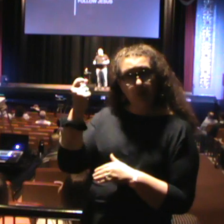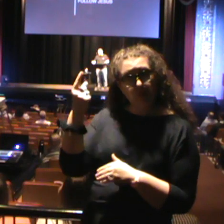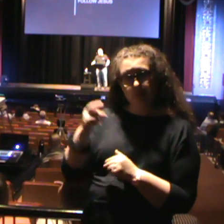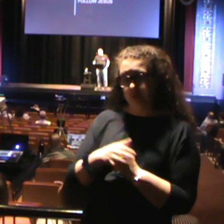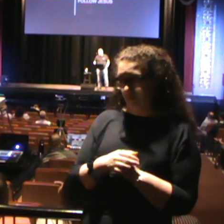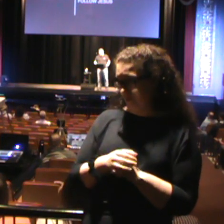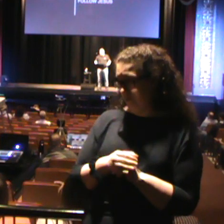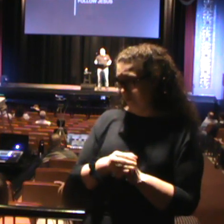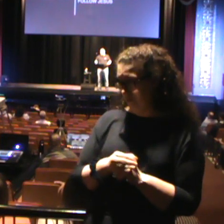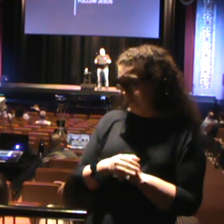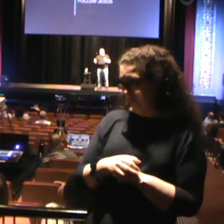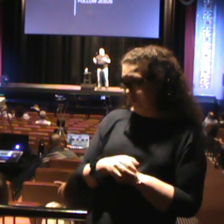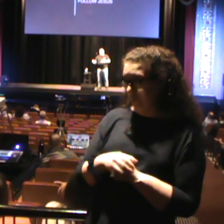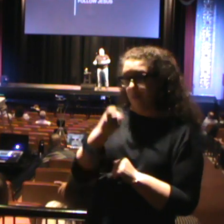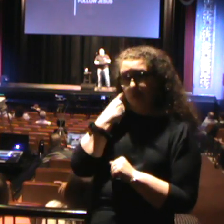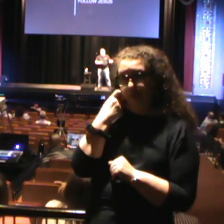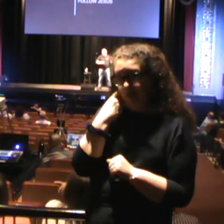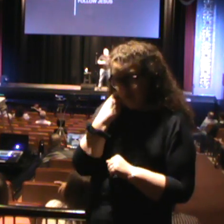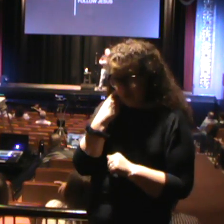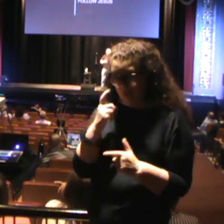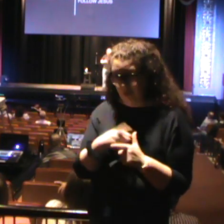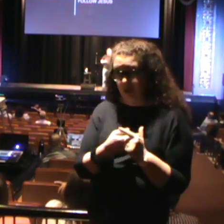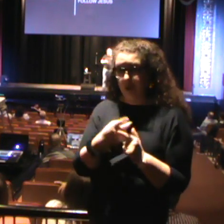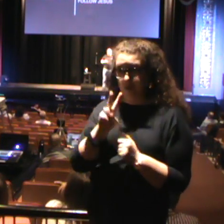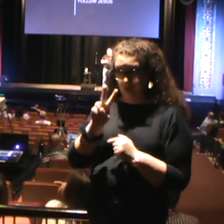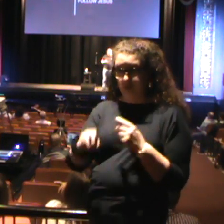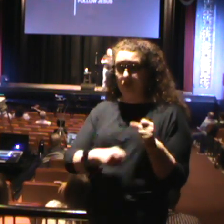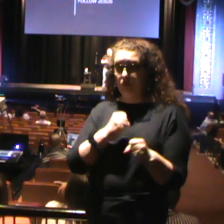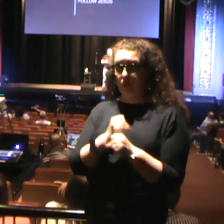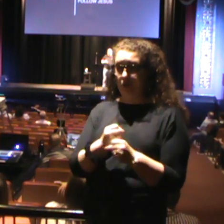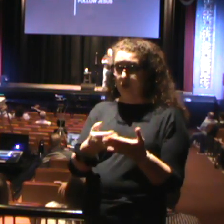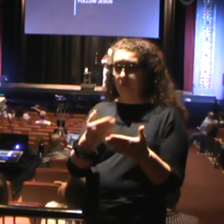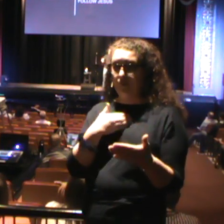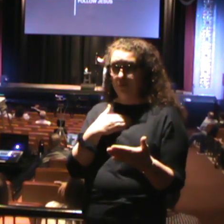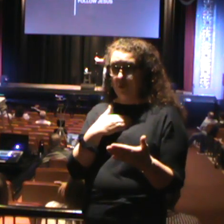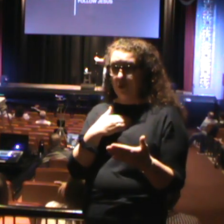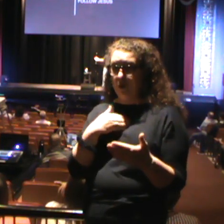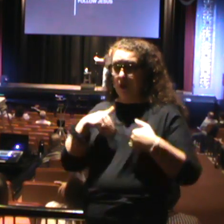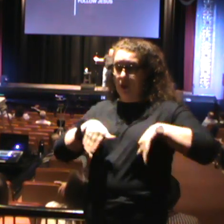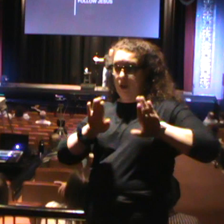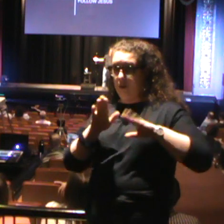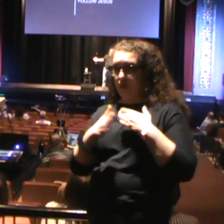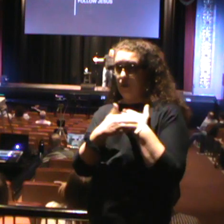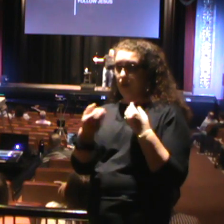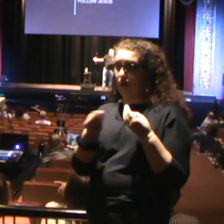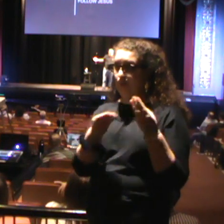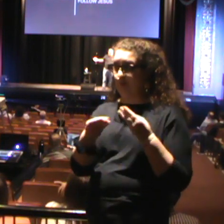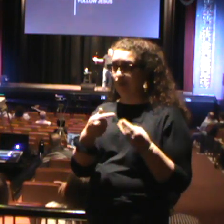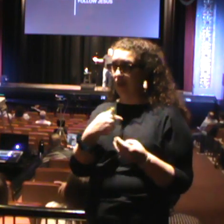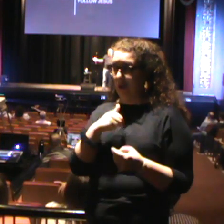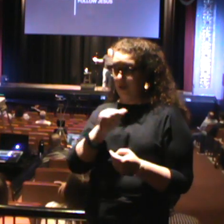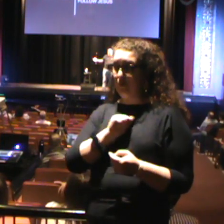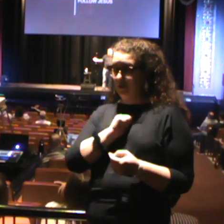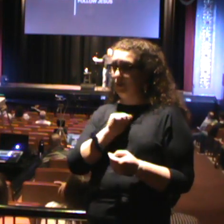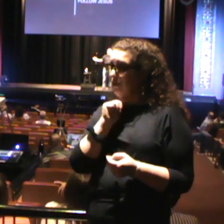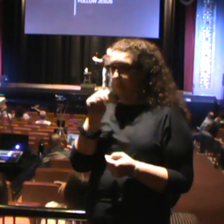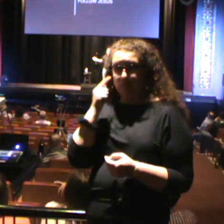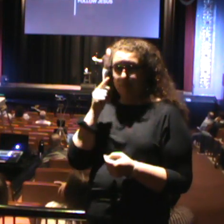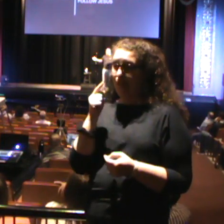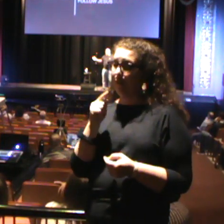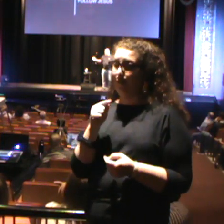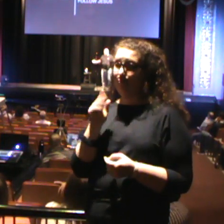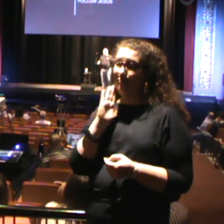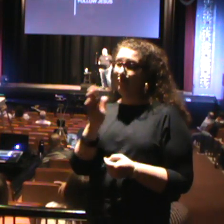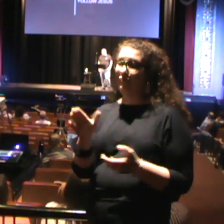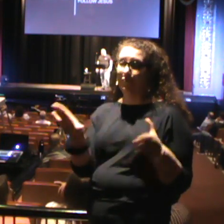And quite frankly, up until two years before I submitted to the call in ministry, I wouldn't have thought I would do it either. I had no